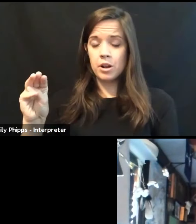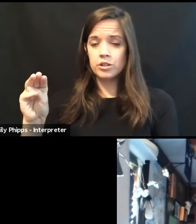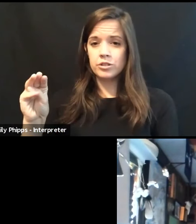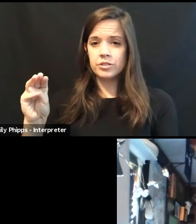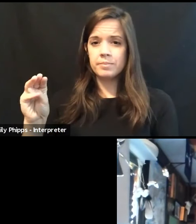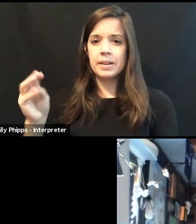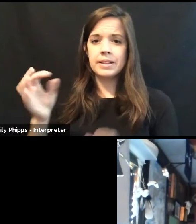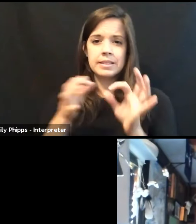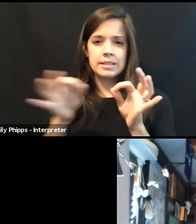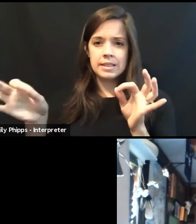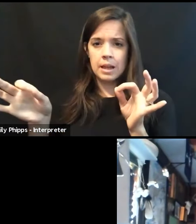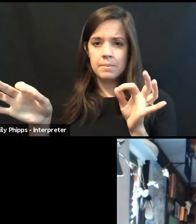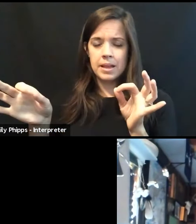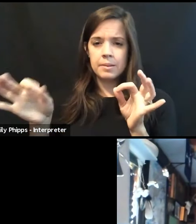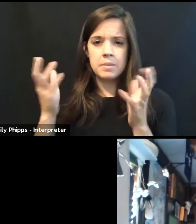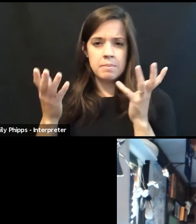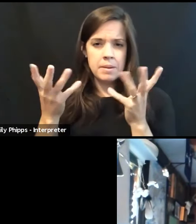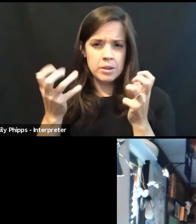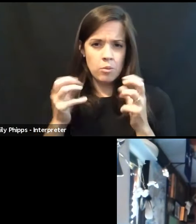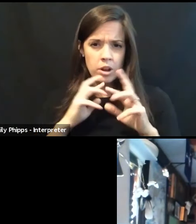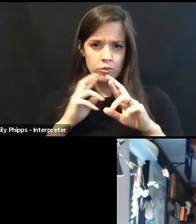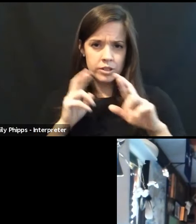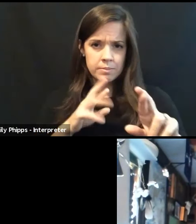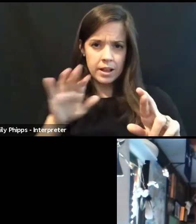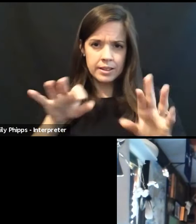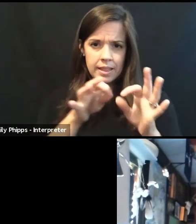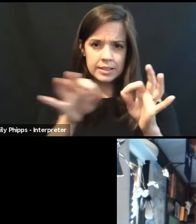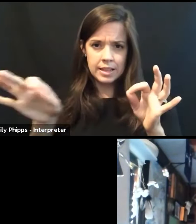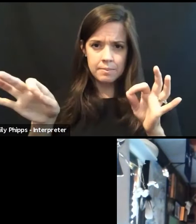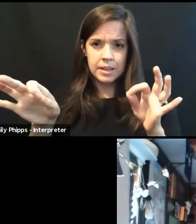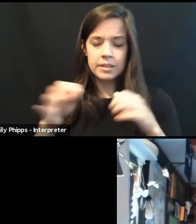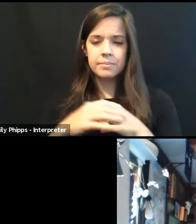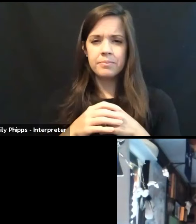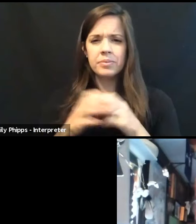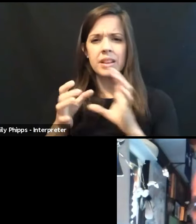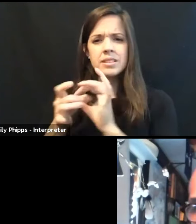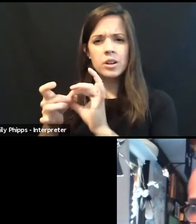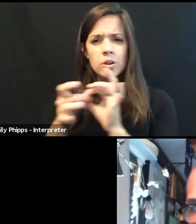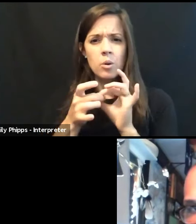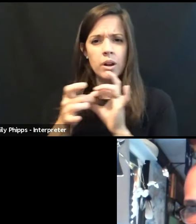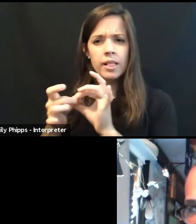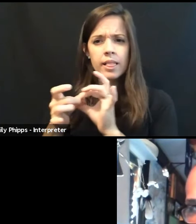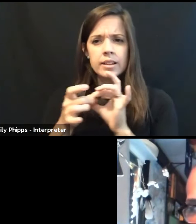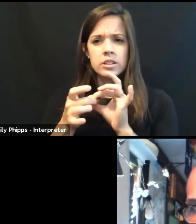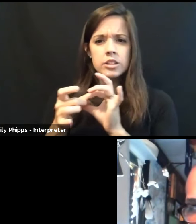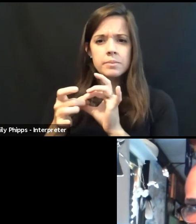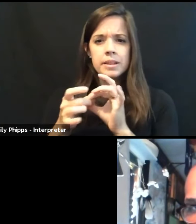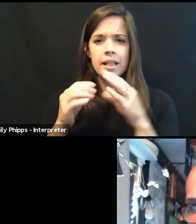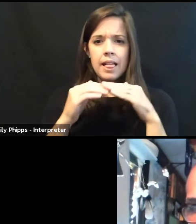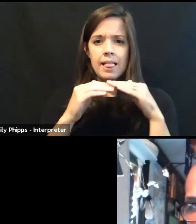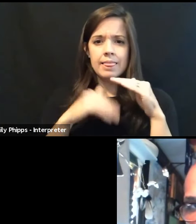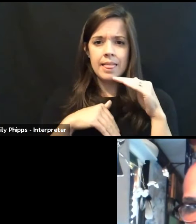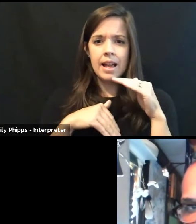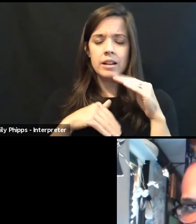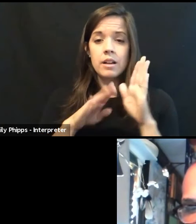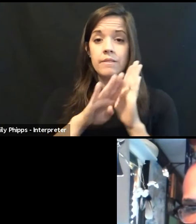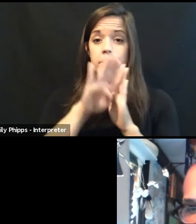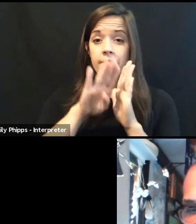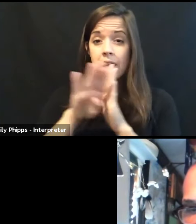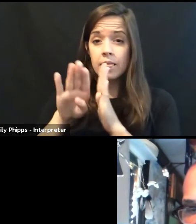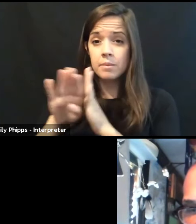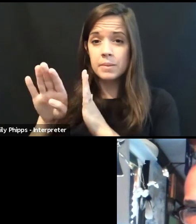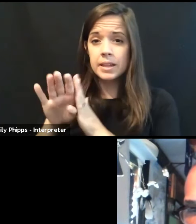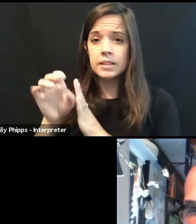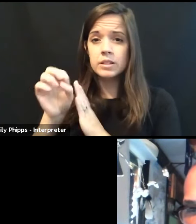statement, but perhaps you'd like to respond to it. Is there a correlation between lack of development or infrastructure?